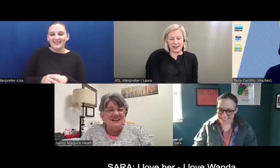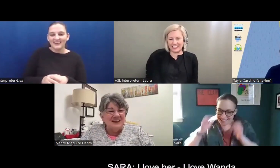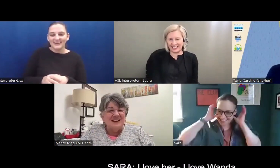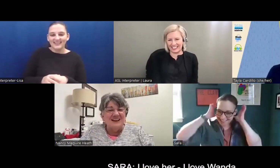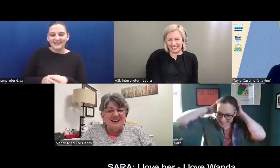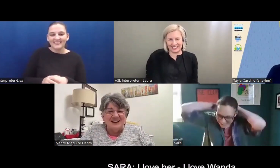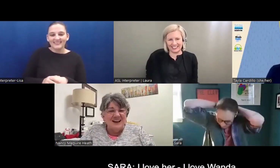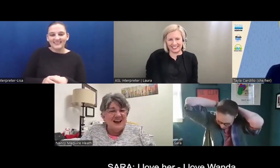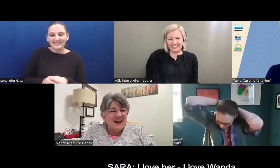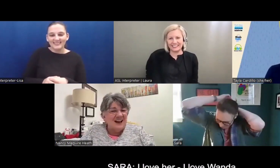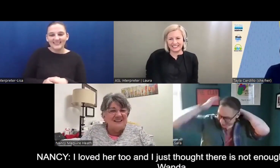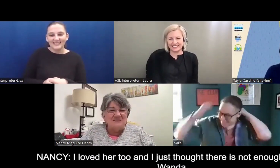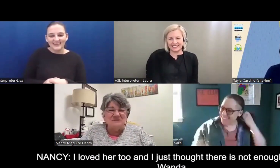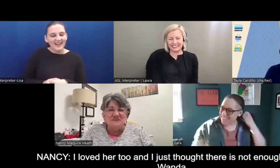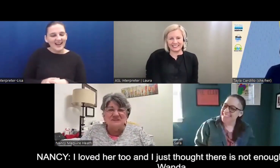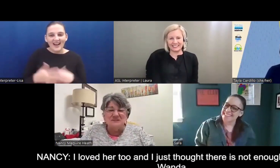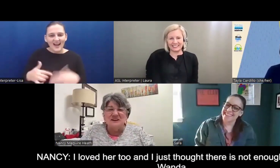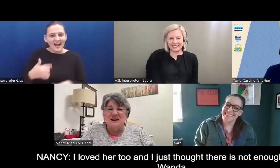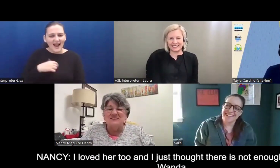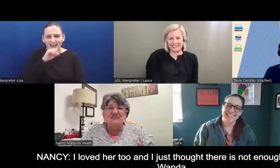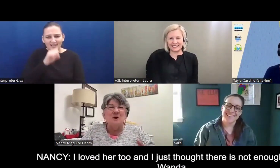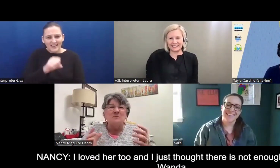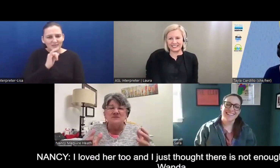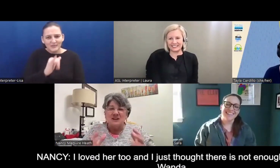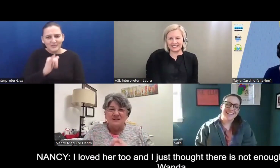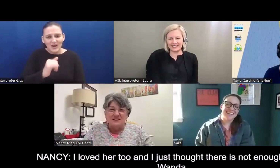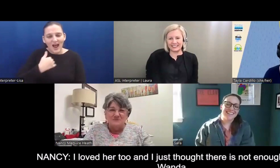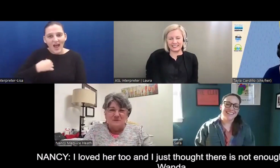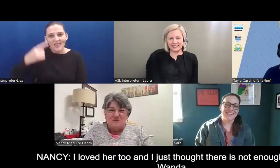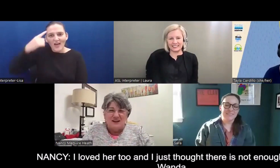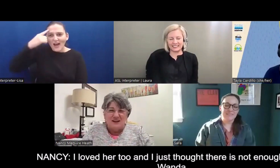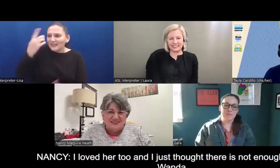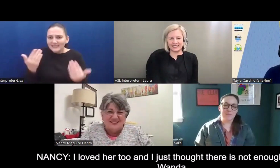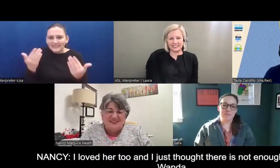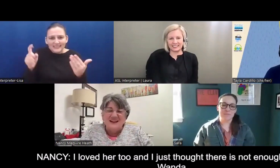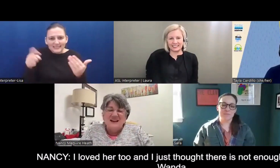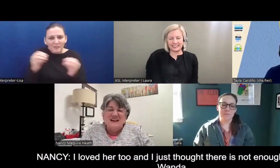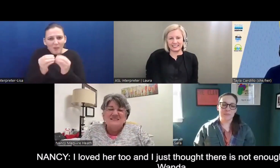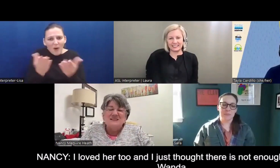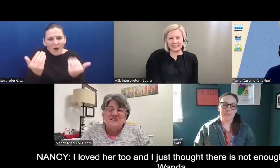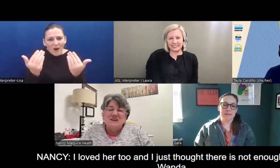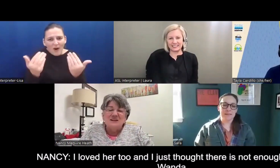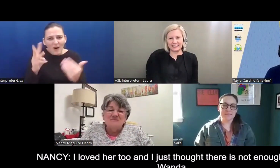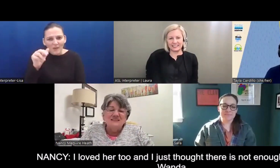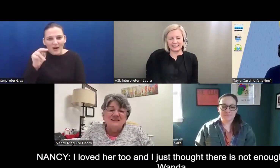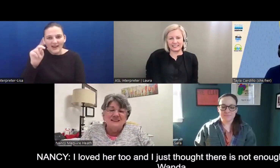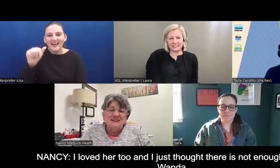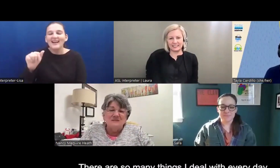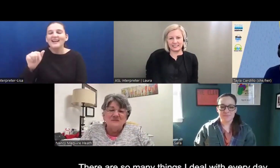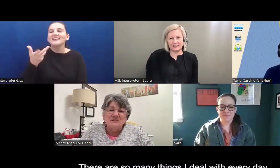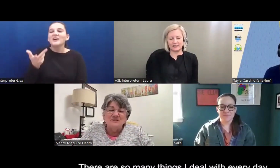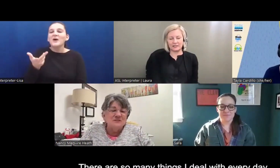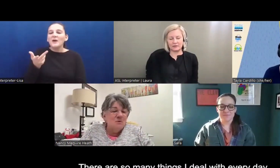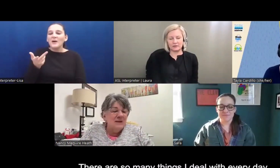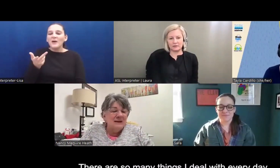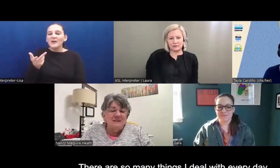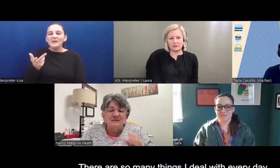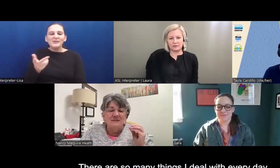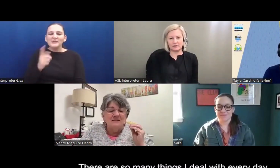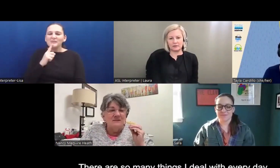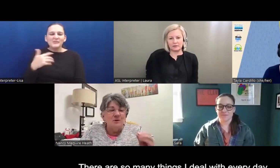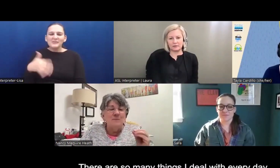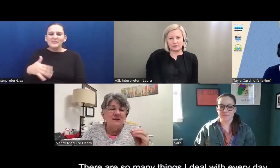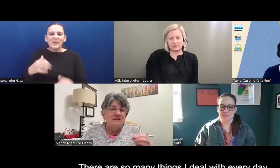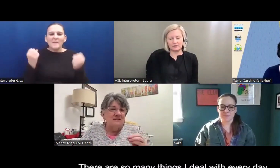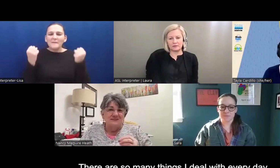I love Wanda. I loved her too. And I just thought, oh, there's not enough about Wanda here. So I really, um, there's so many,